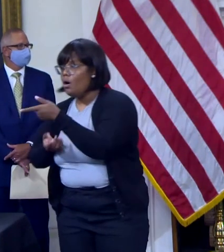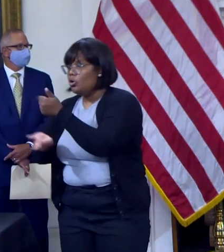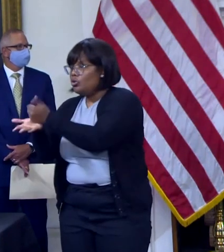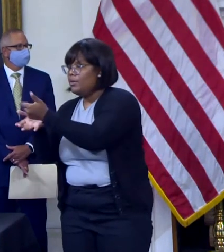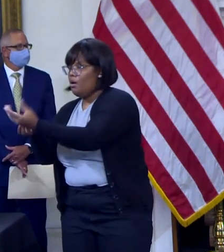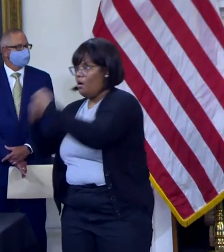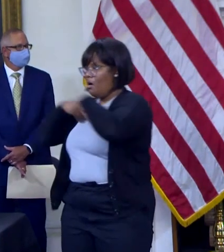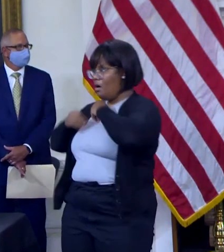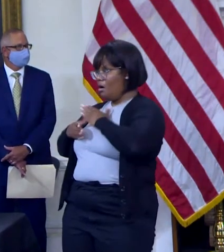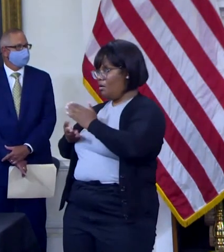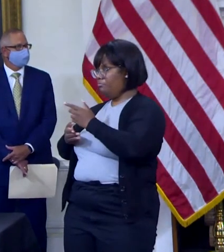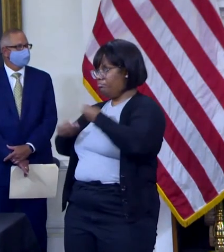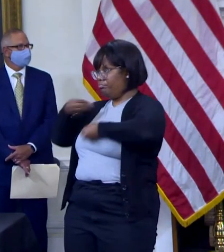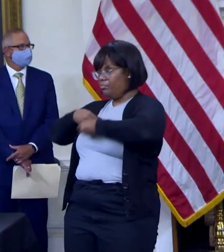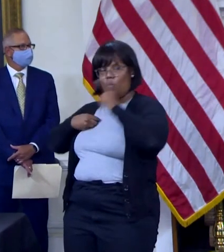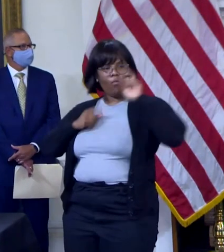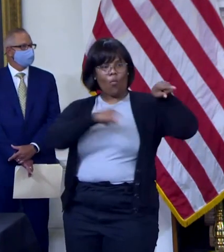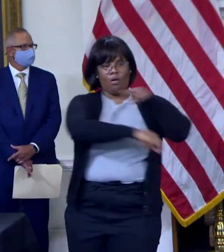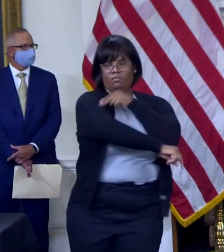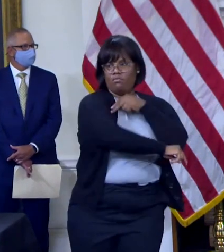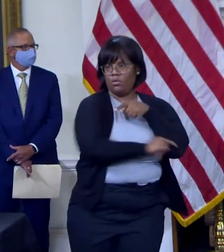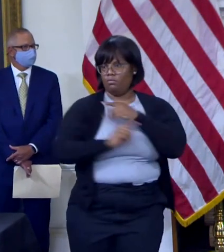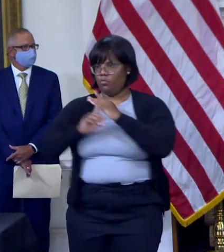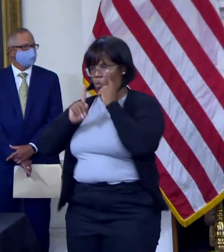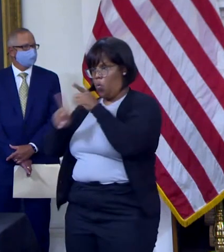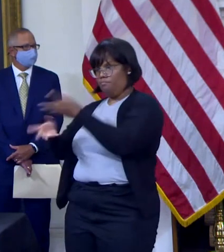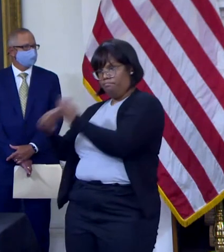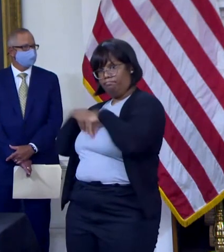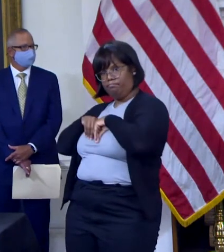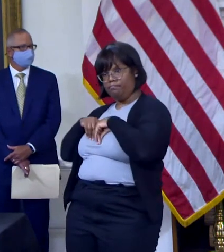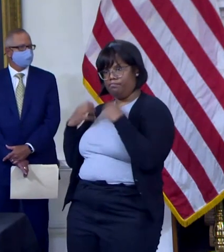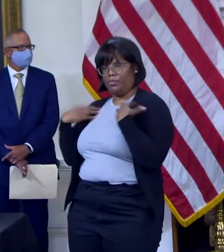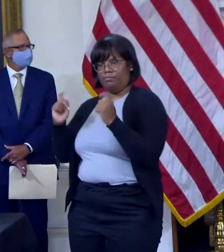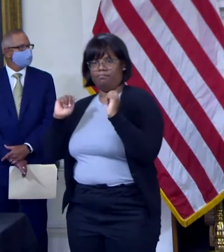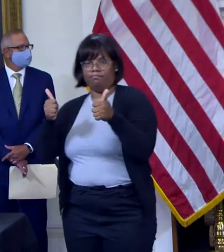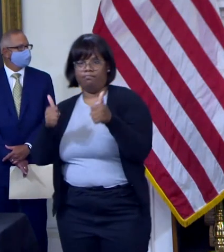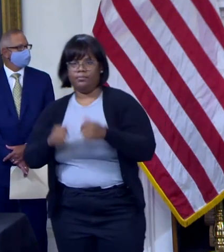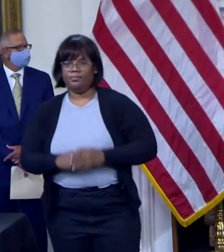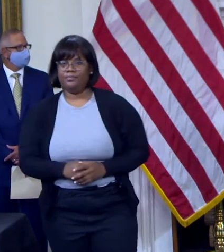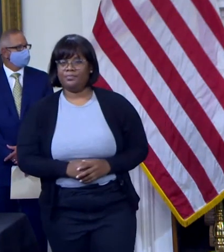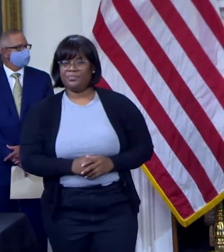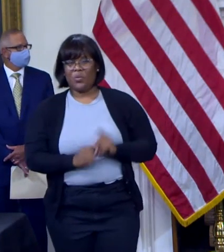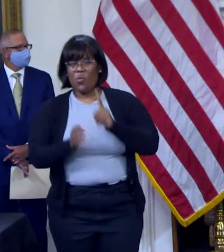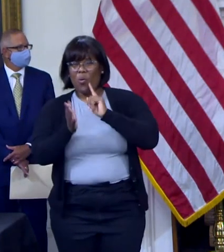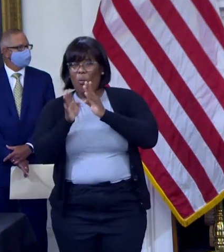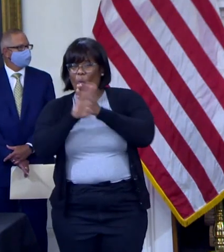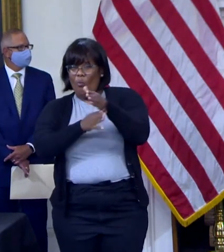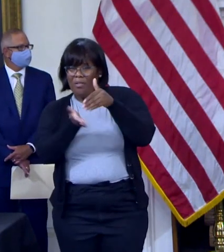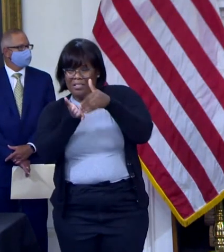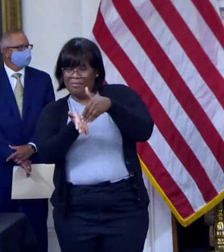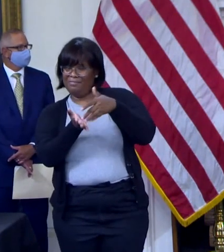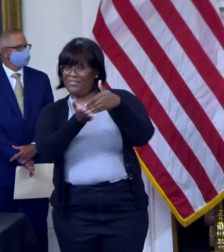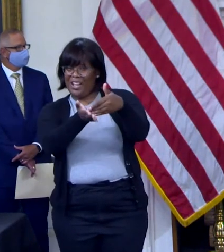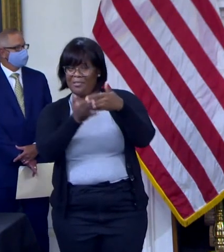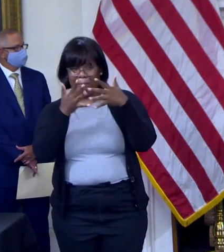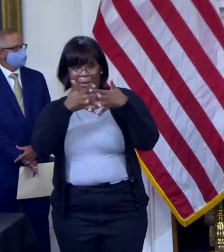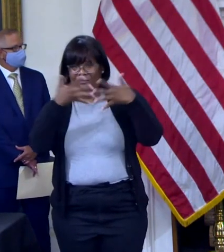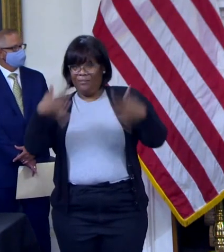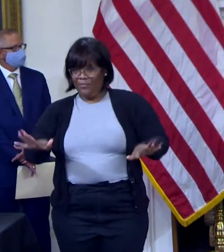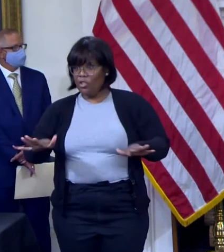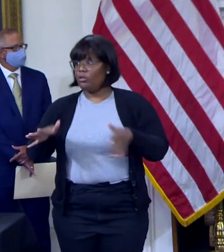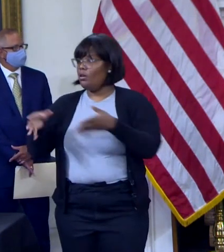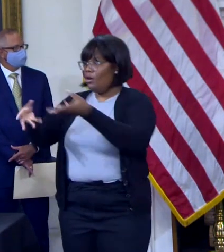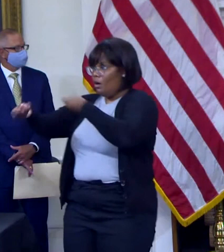have already received monoclonal antibody therapy at dozens of hospitals and health care facilities all across the state, and it